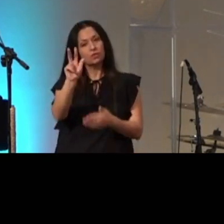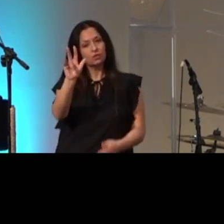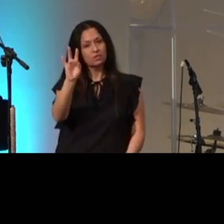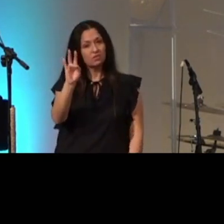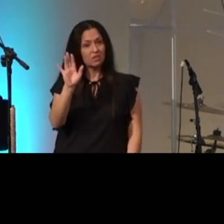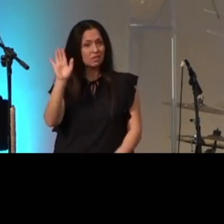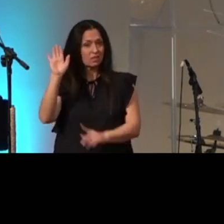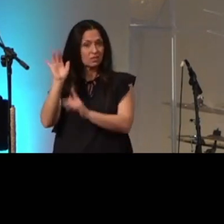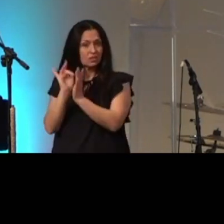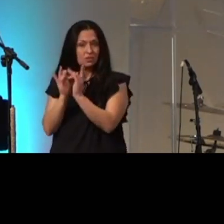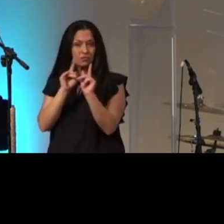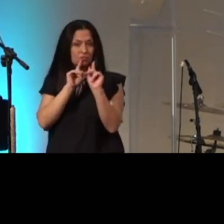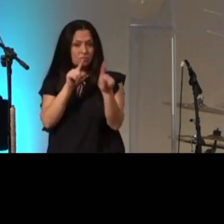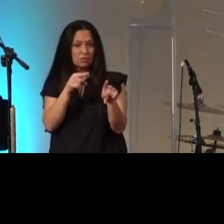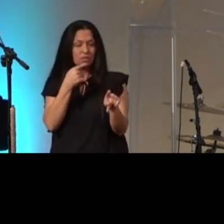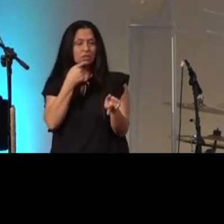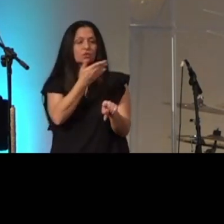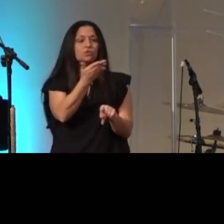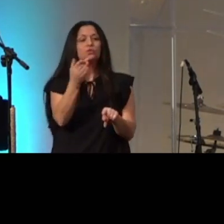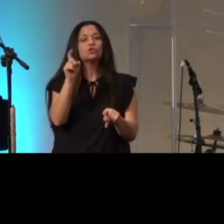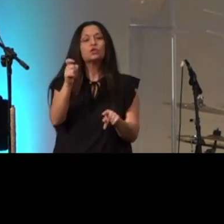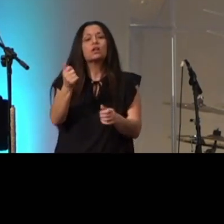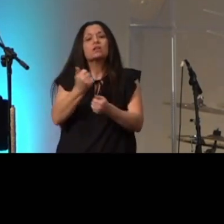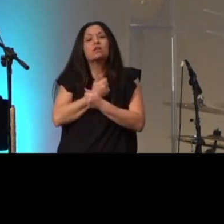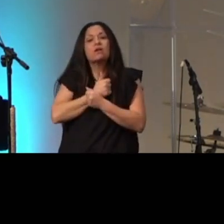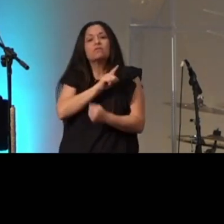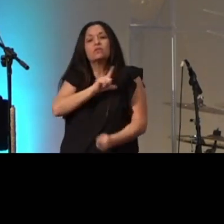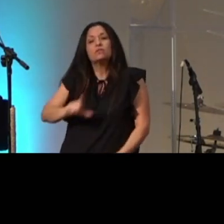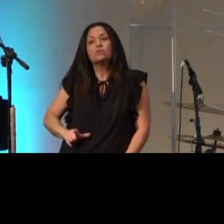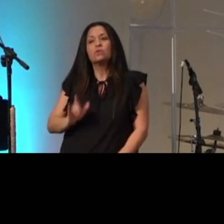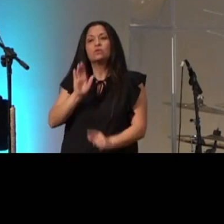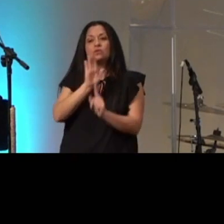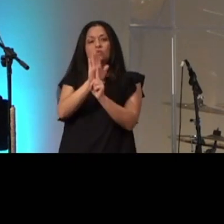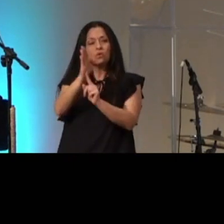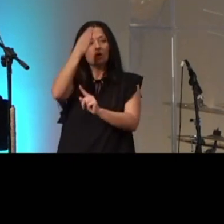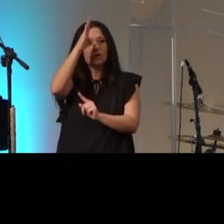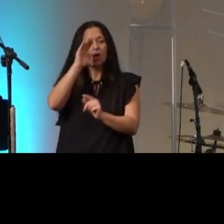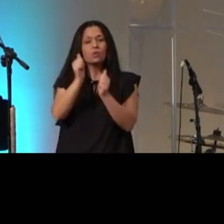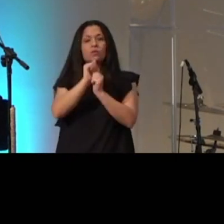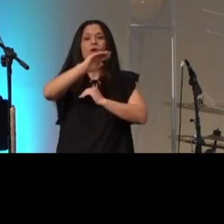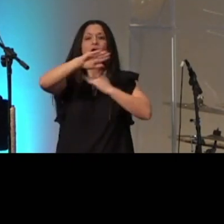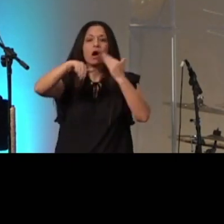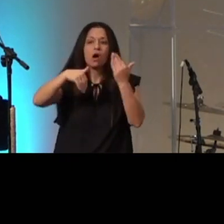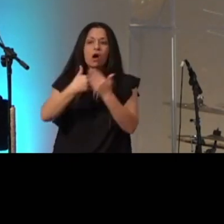commandment and he said to him you shall love the lord your god with all your heart